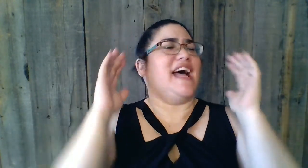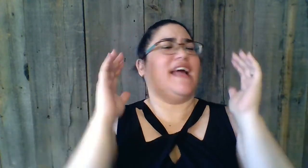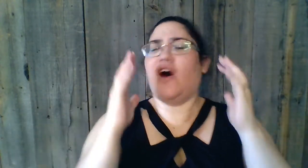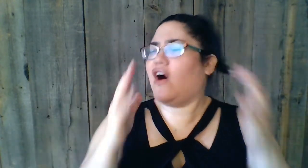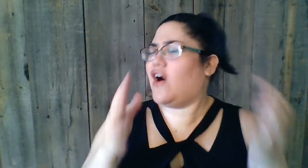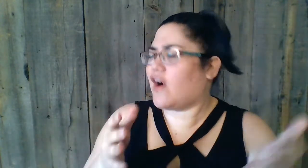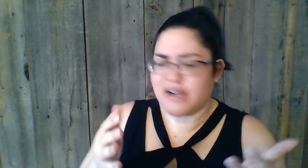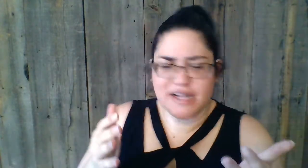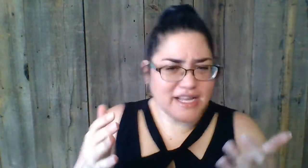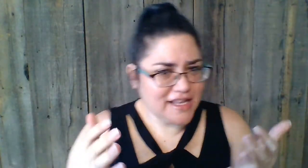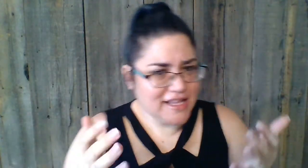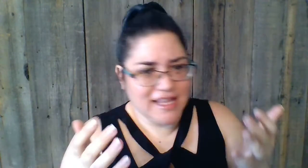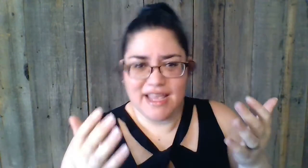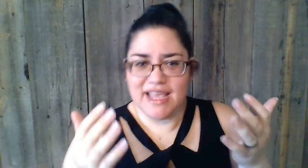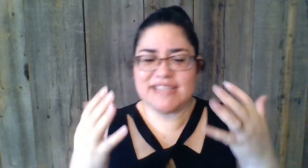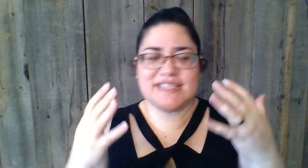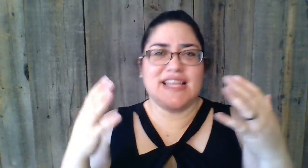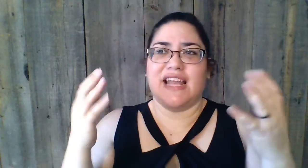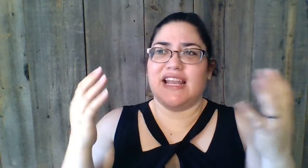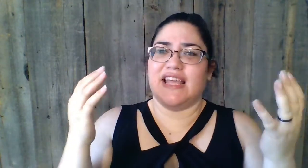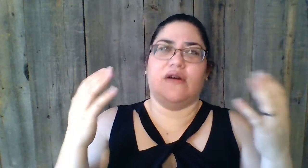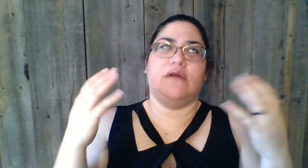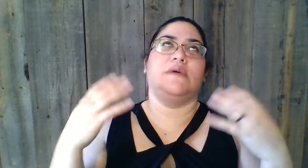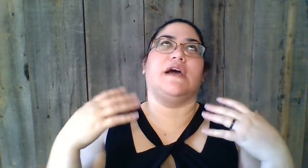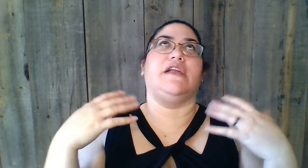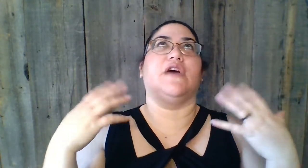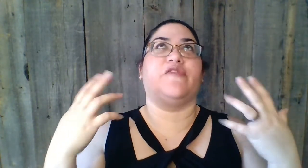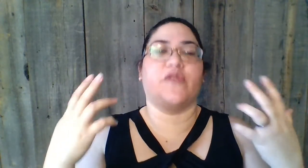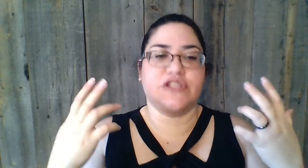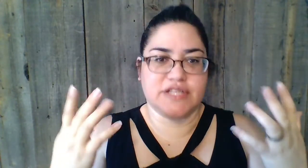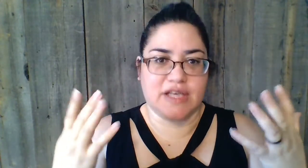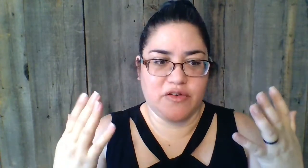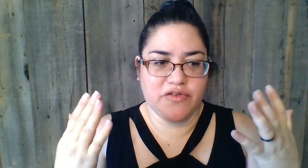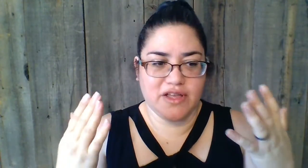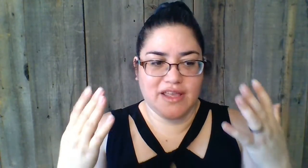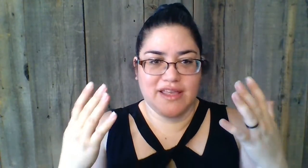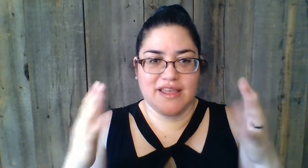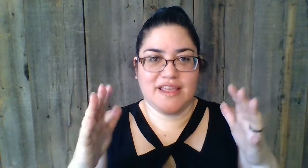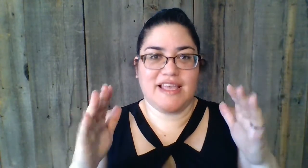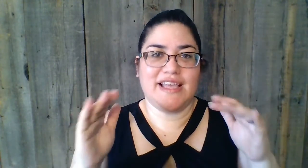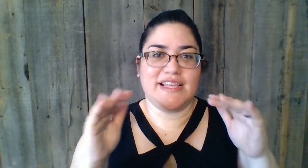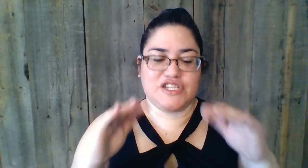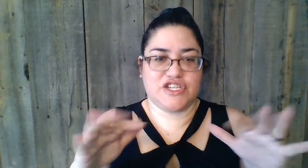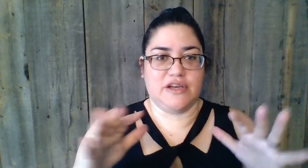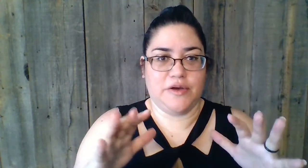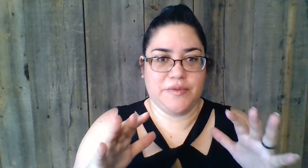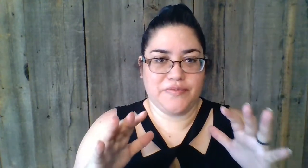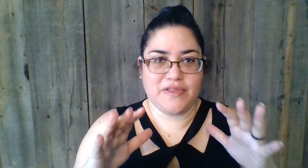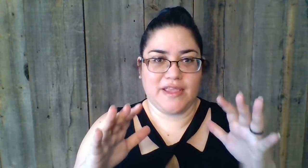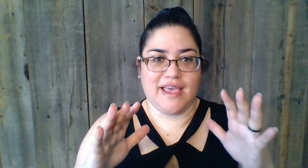not hard. It's not like, oh, my God, you've to force yourself. It's chill, okay?